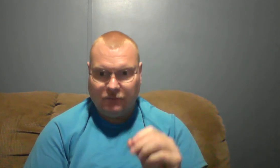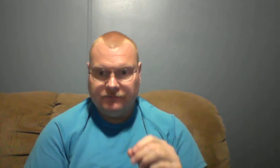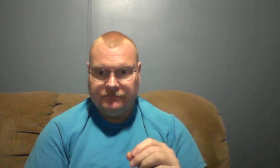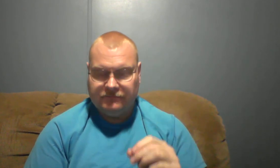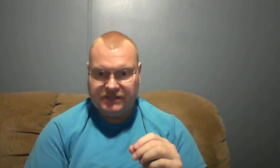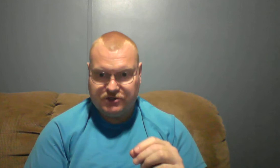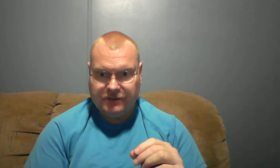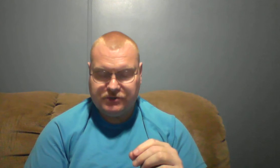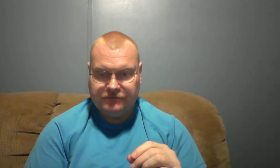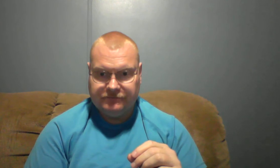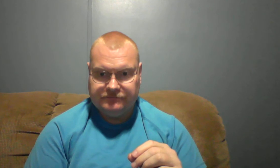that's scripture